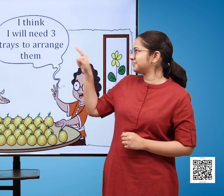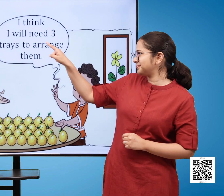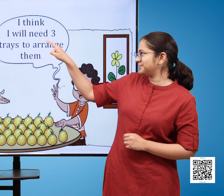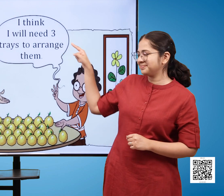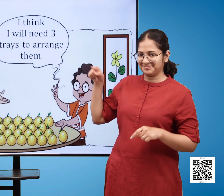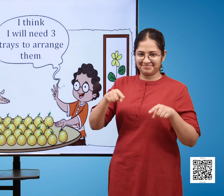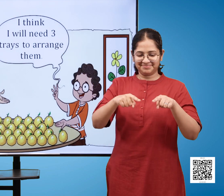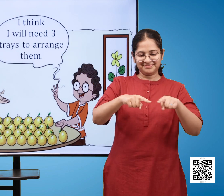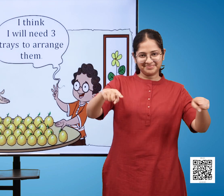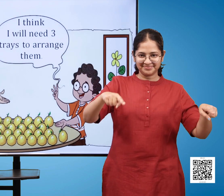trays of oranges